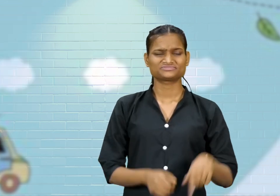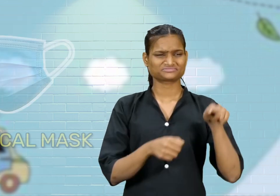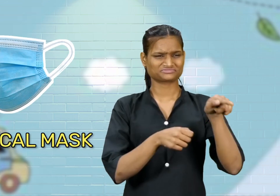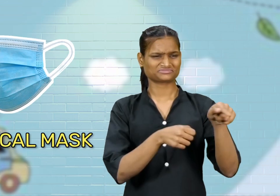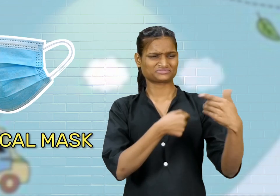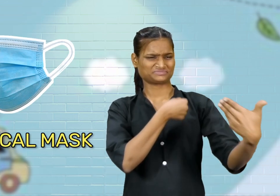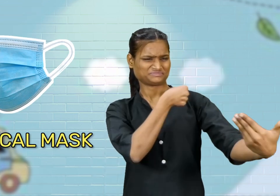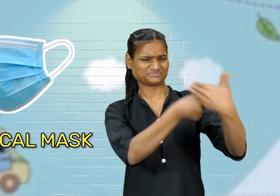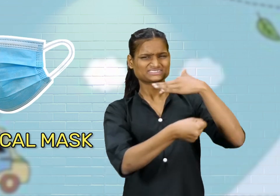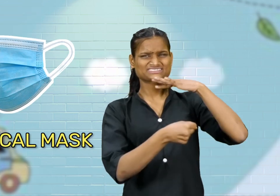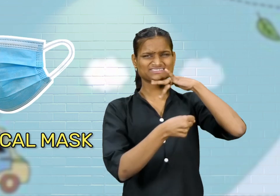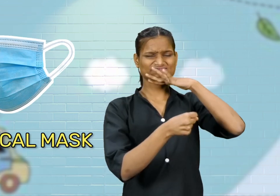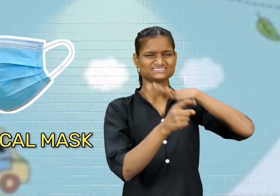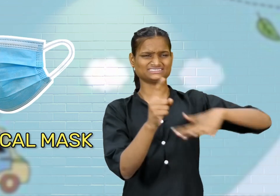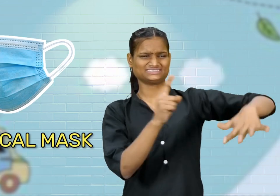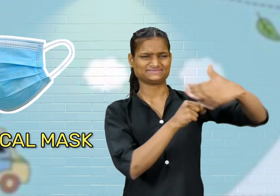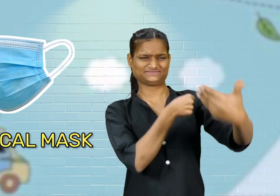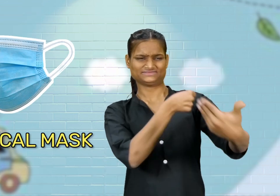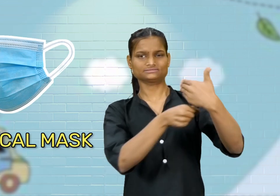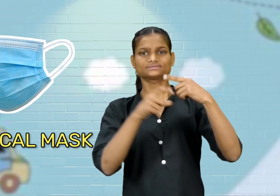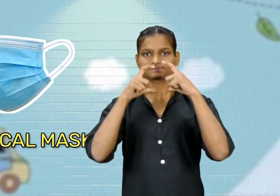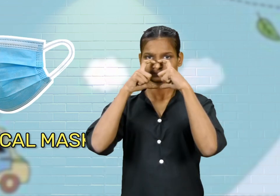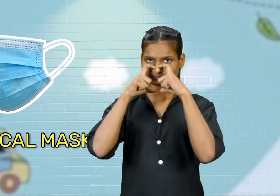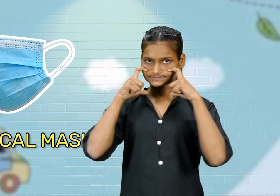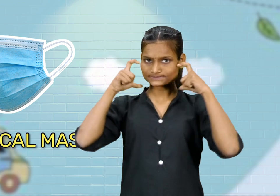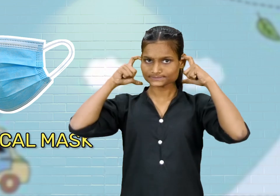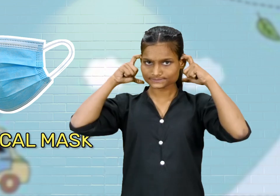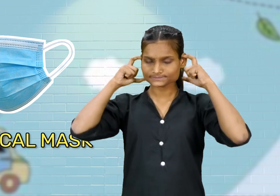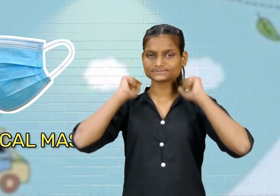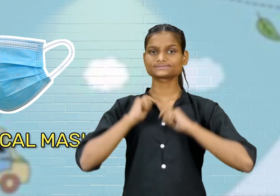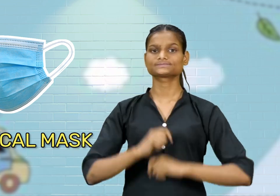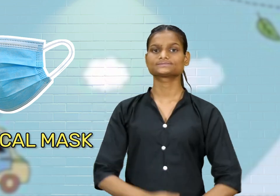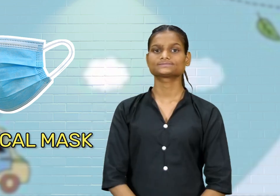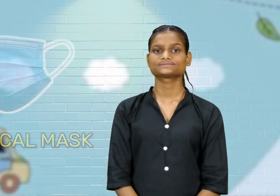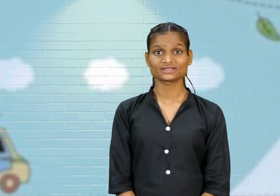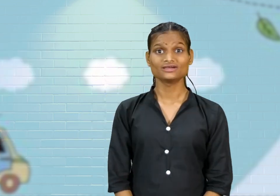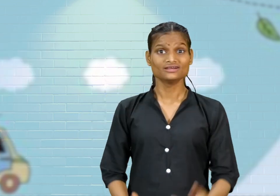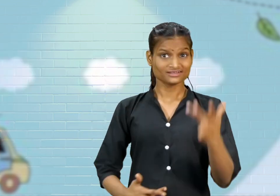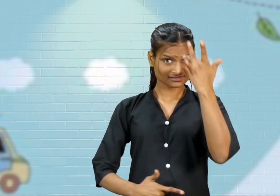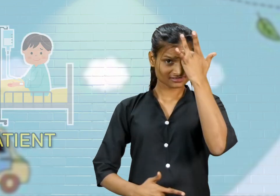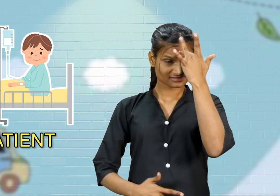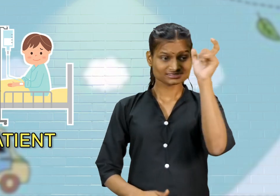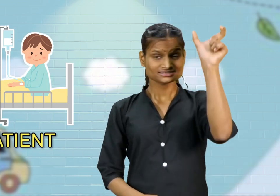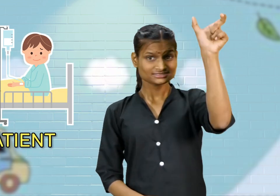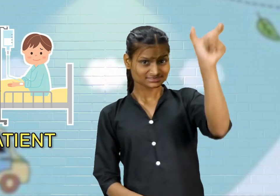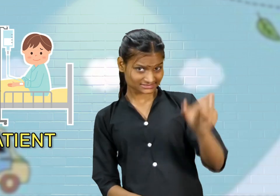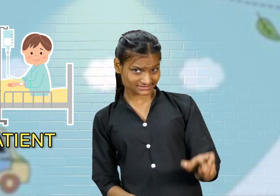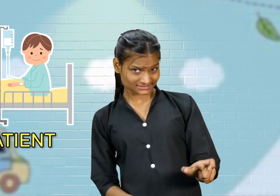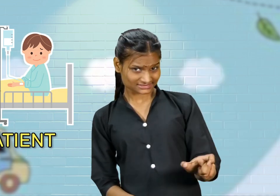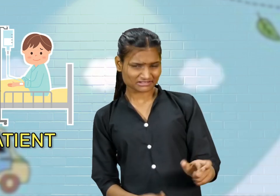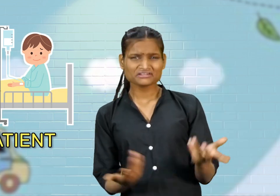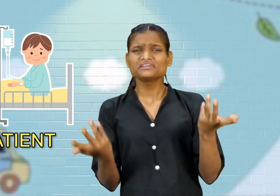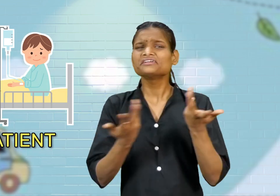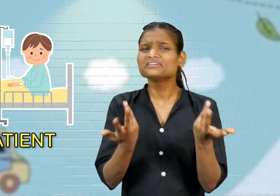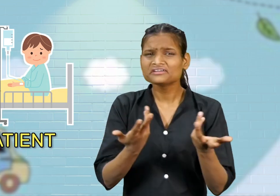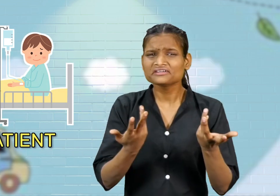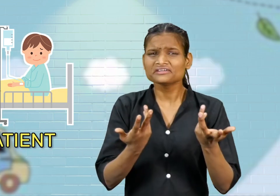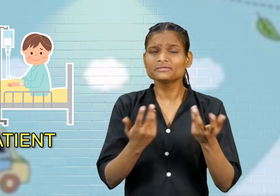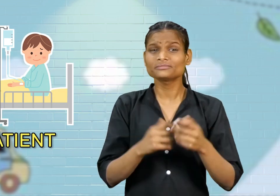To protect ourselves from dirt and harmful germs, we use surgical masks. Patient. Patient is